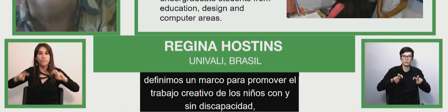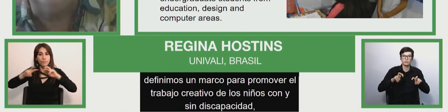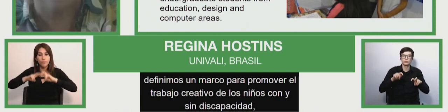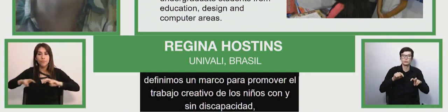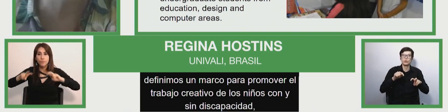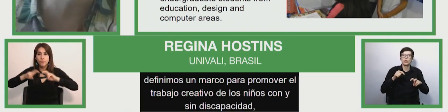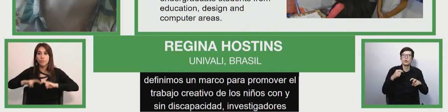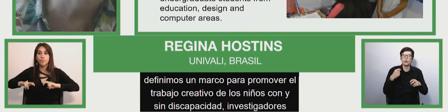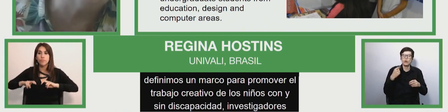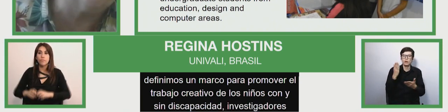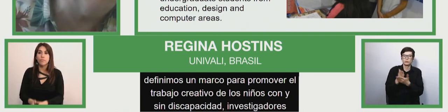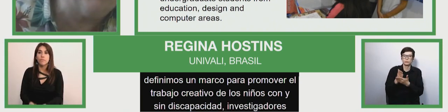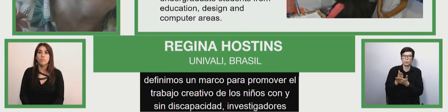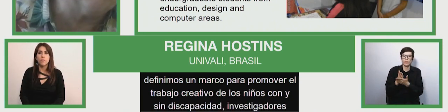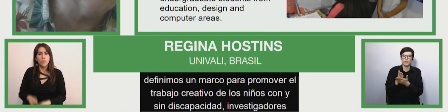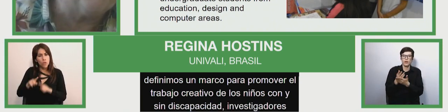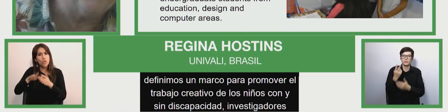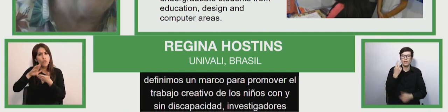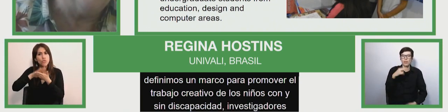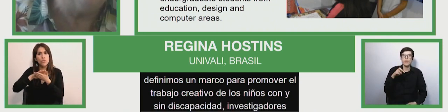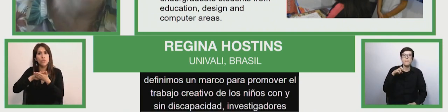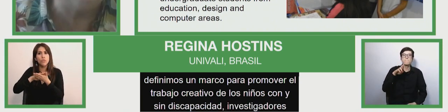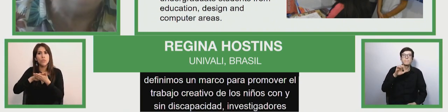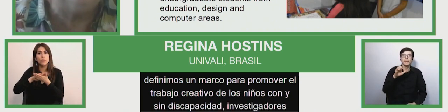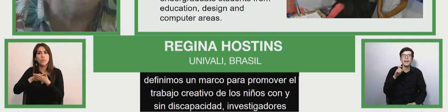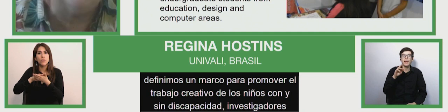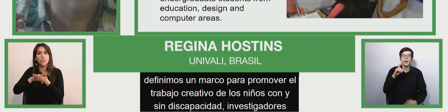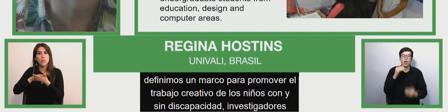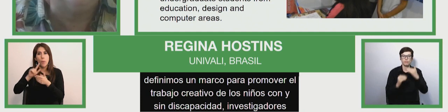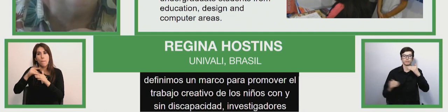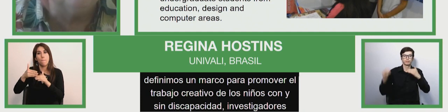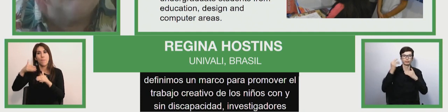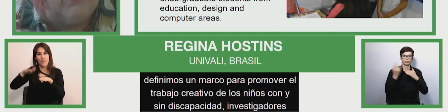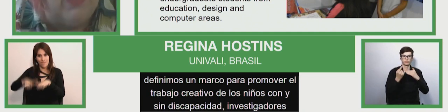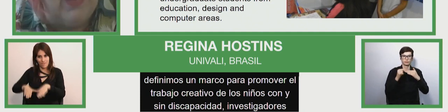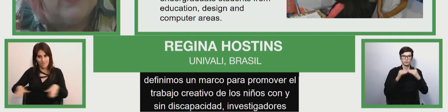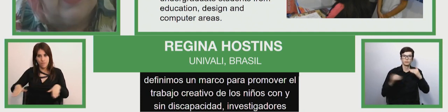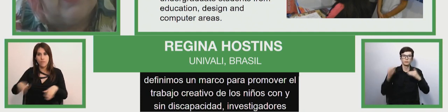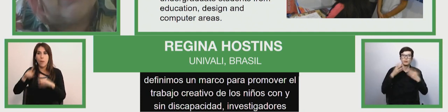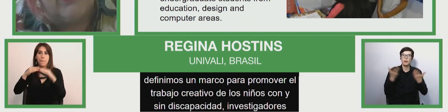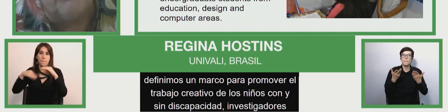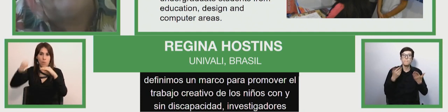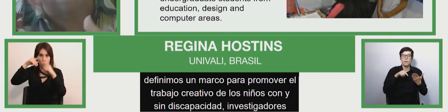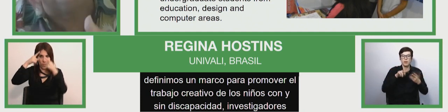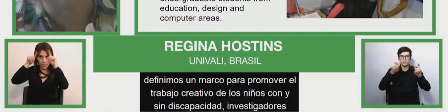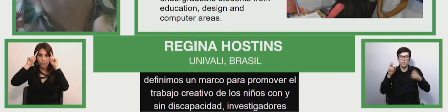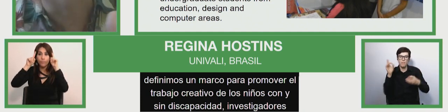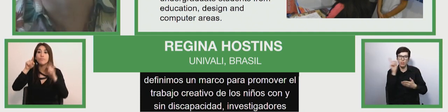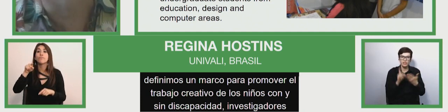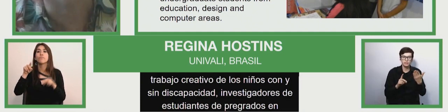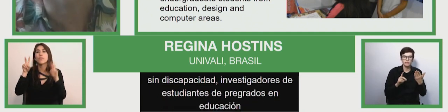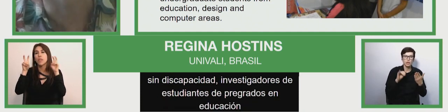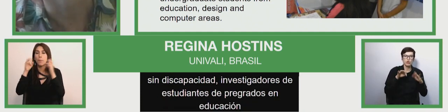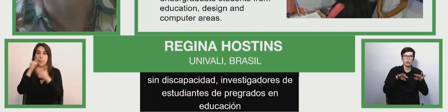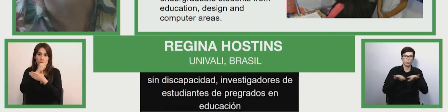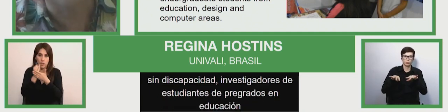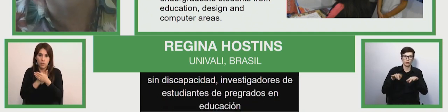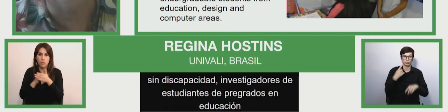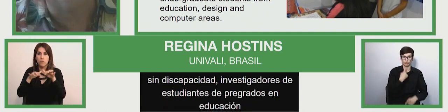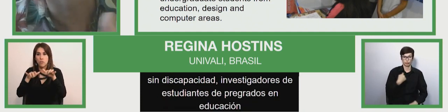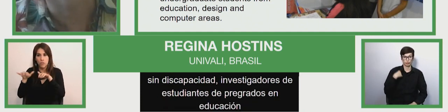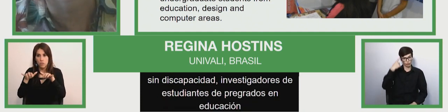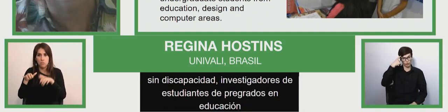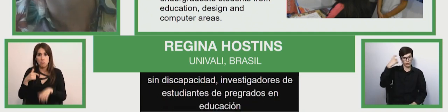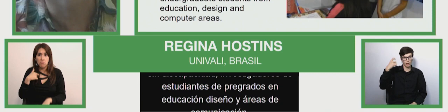process is mediated by researchers and undergraduate students from education design and